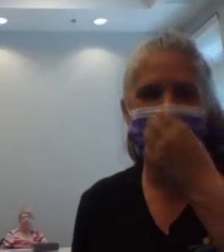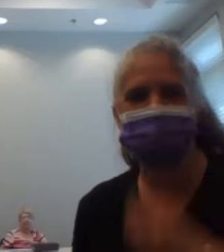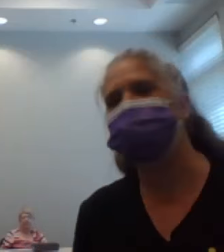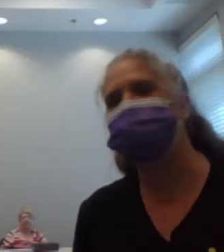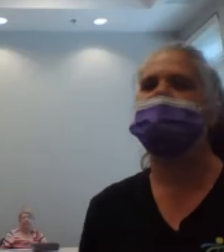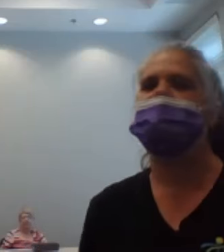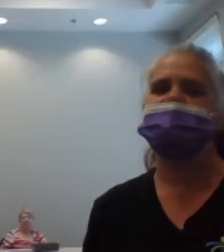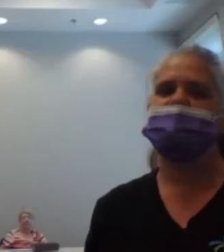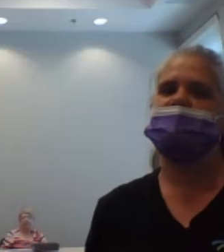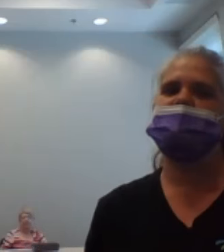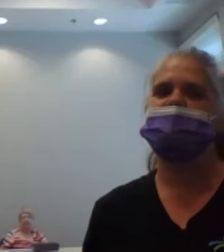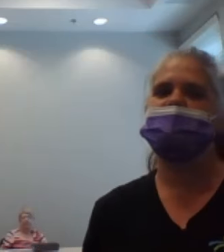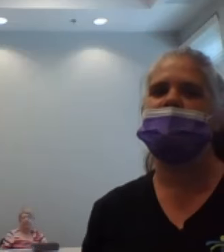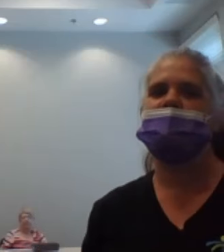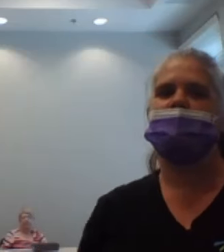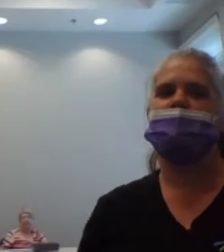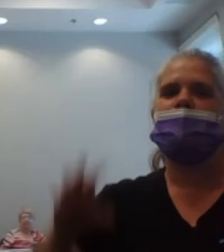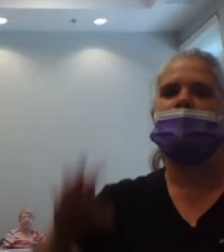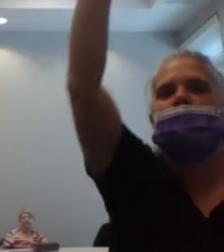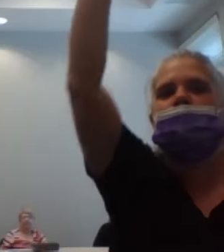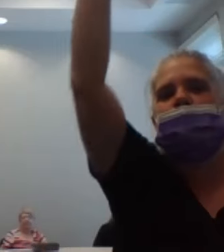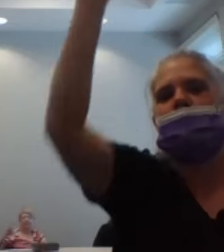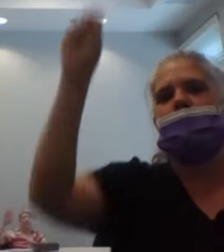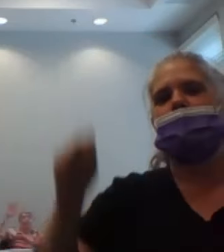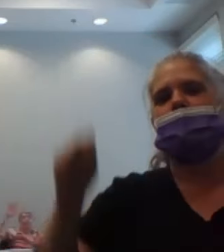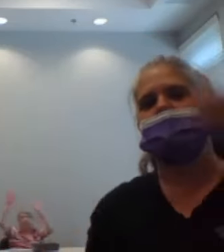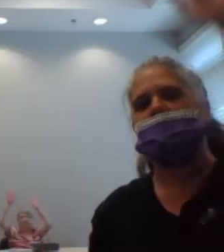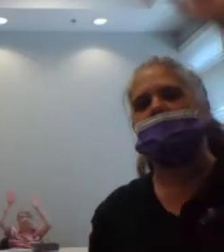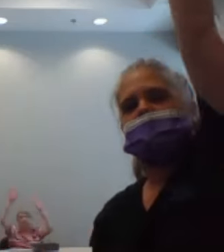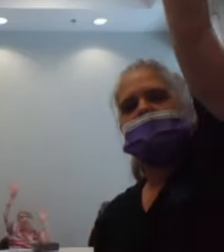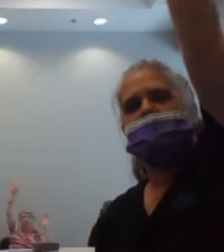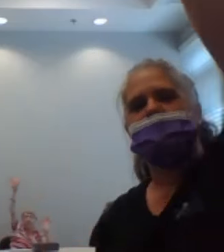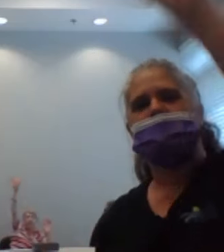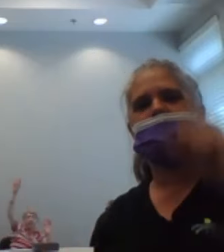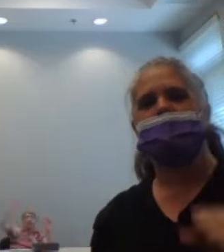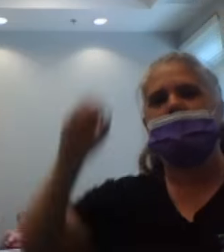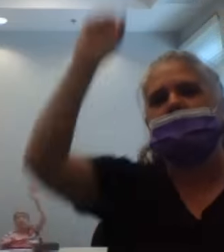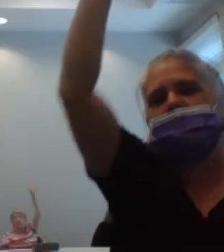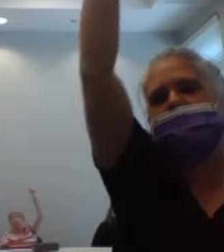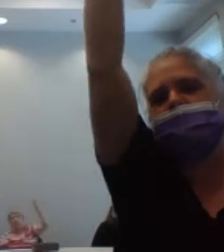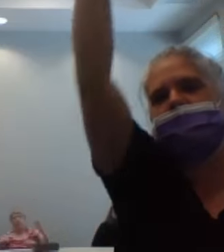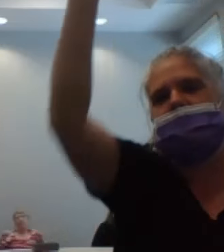those cherries off the tree. Next going 2, 3,